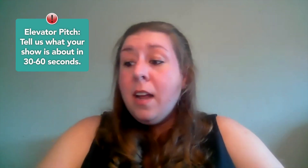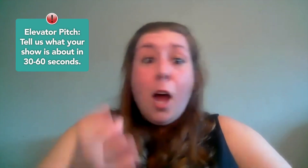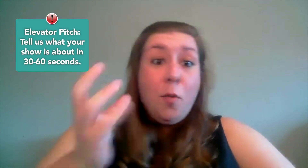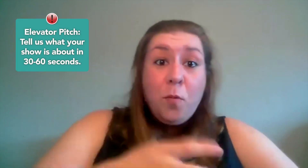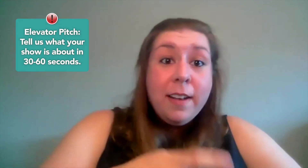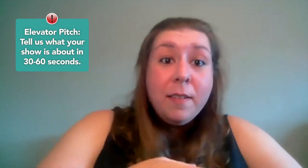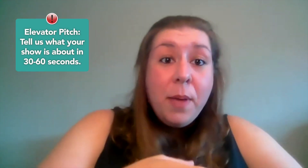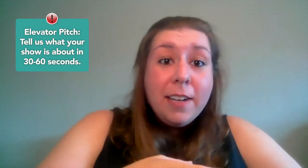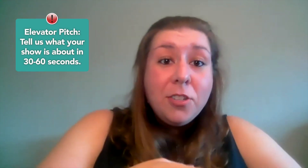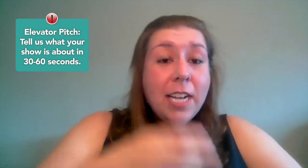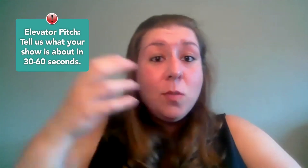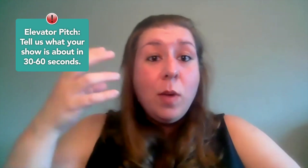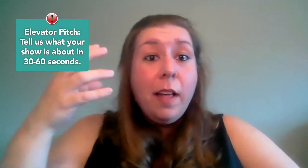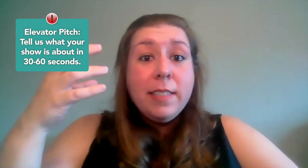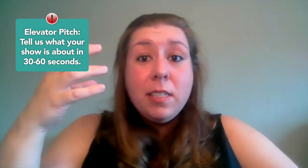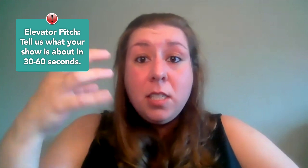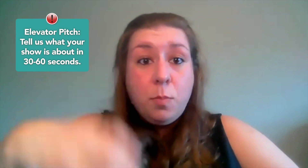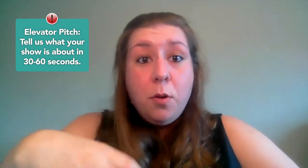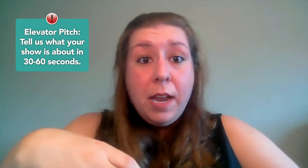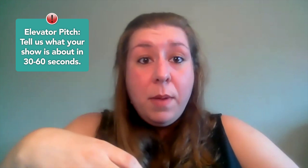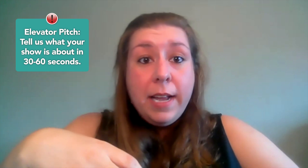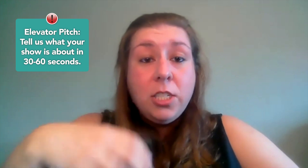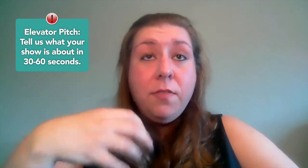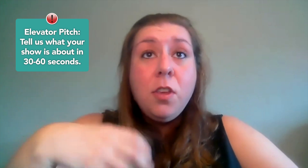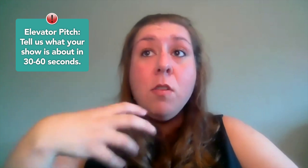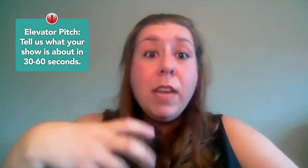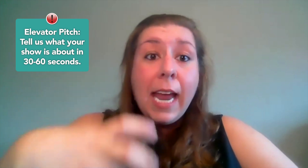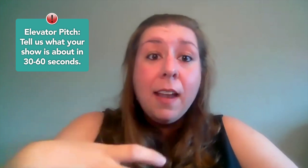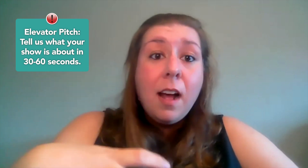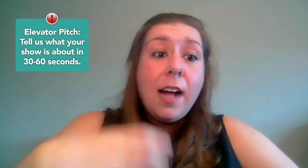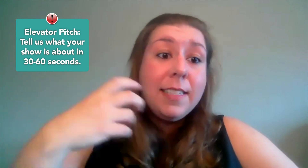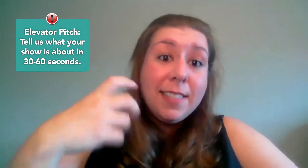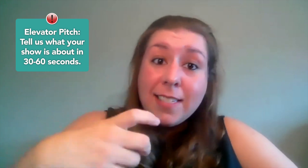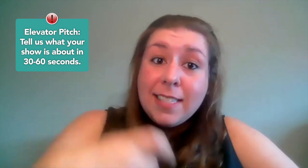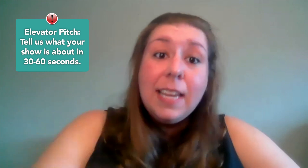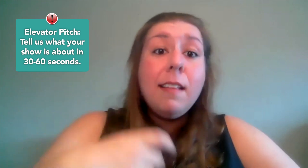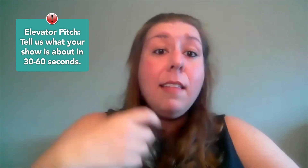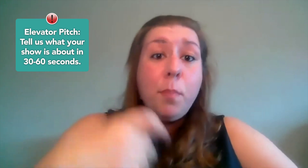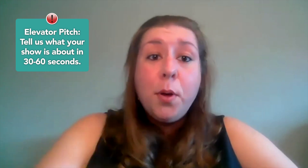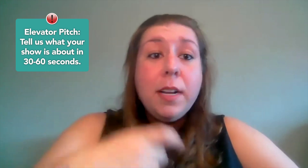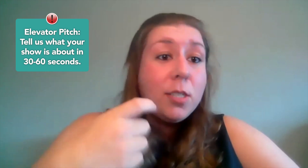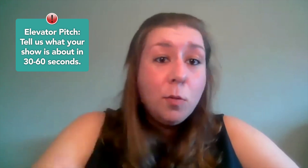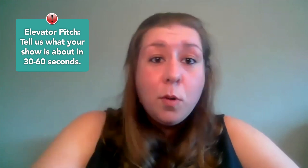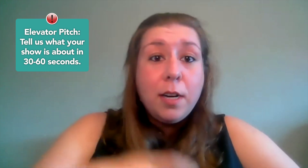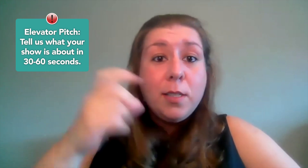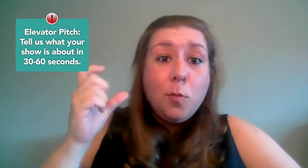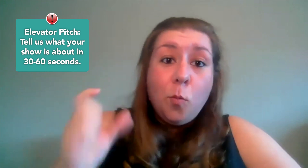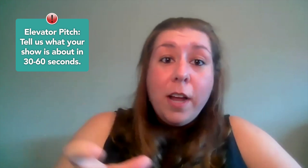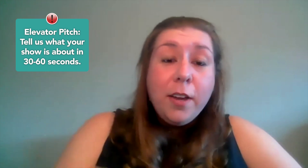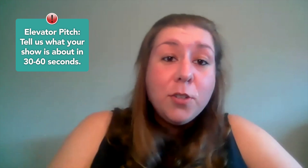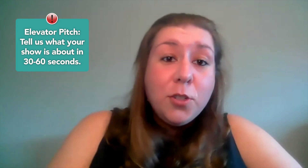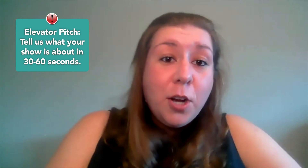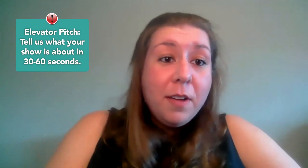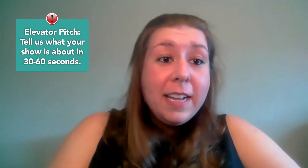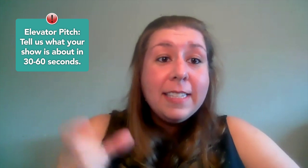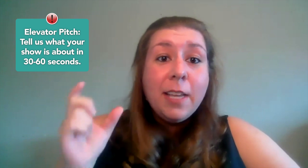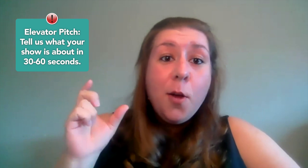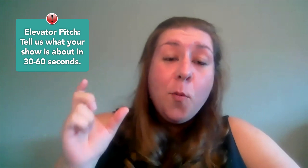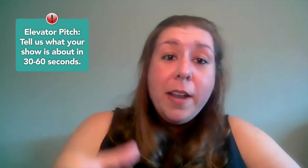a written pitch as well as a spoken pitch if you cannot succinctly put into words what your show is what